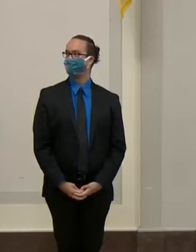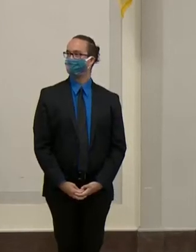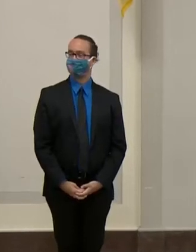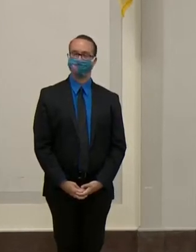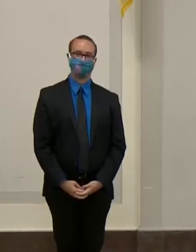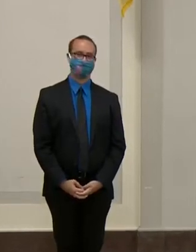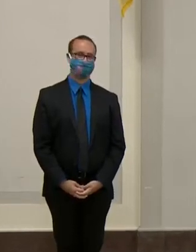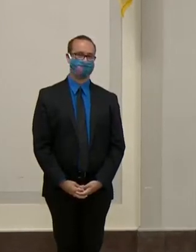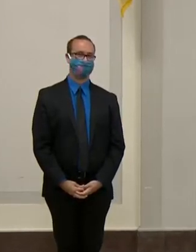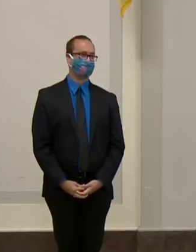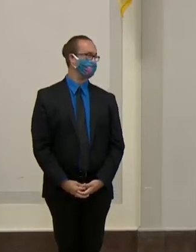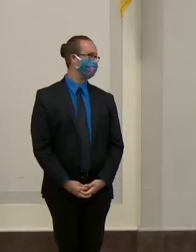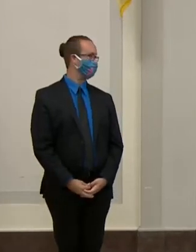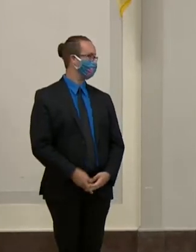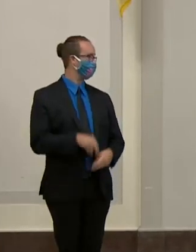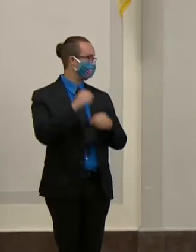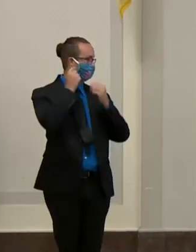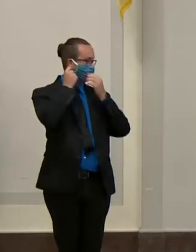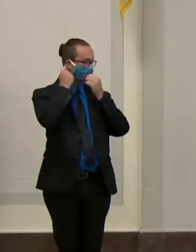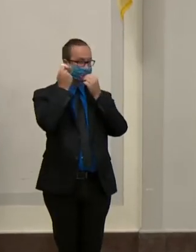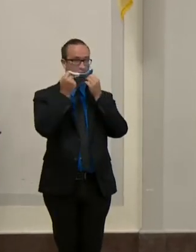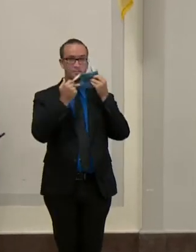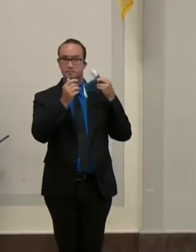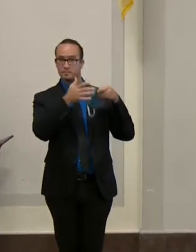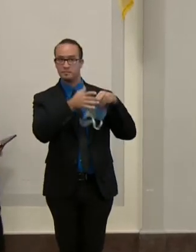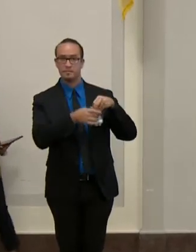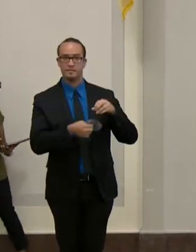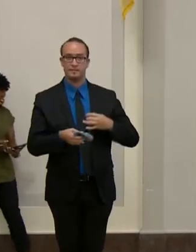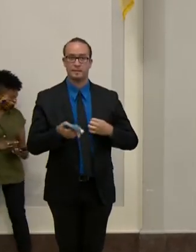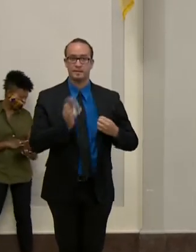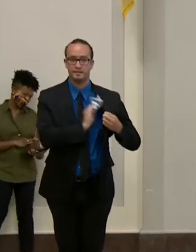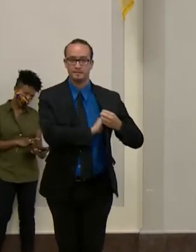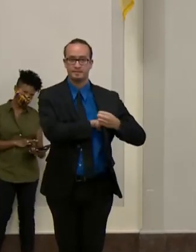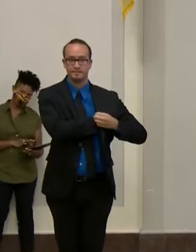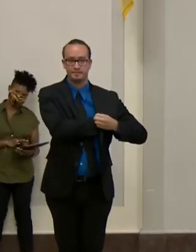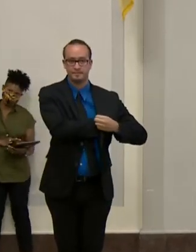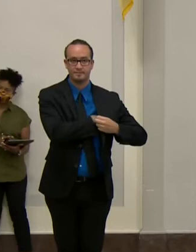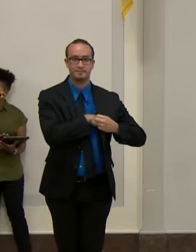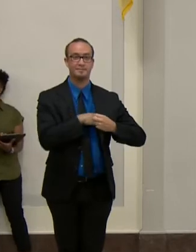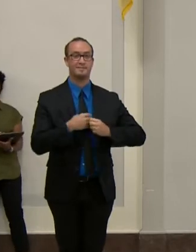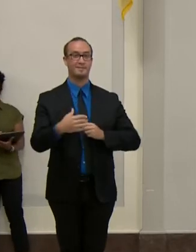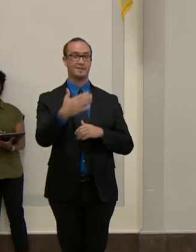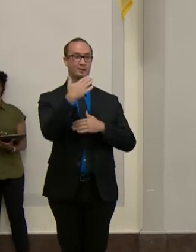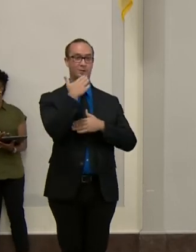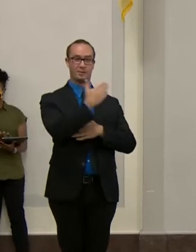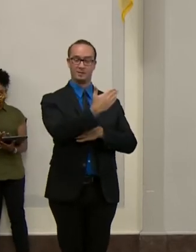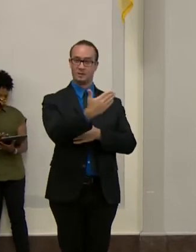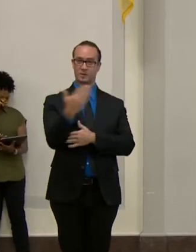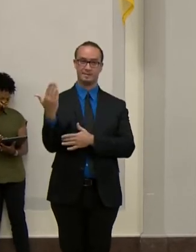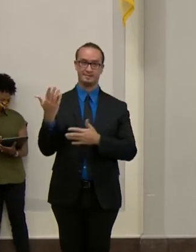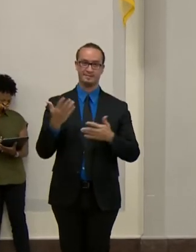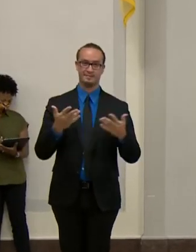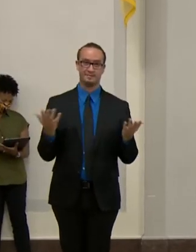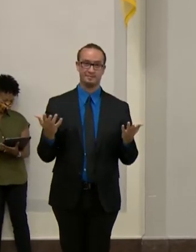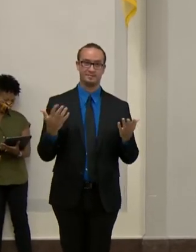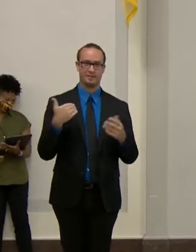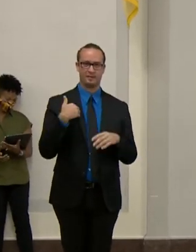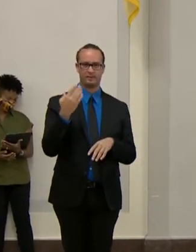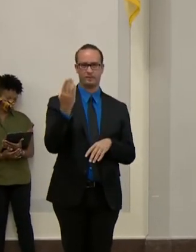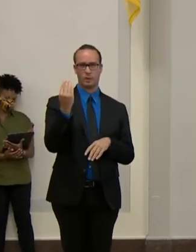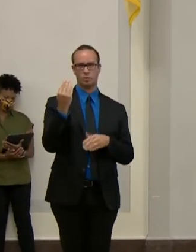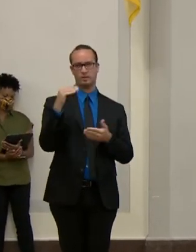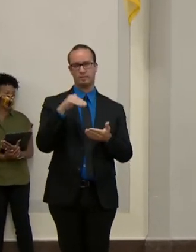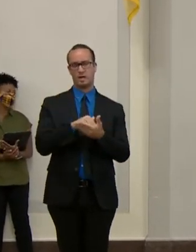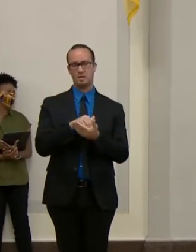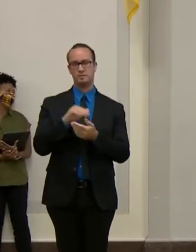Good morning. As of yesterday, the city has 13,568 reported cases, 144